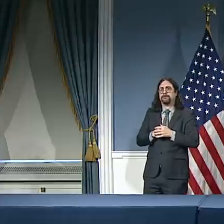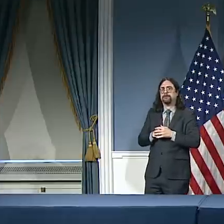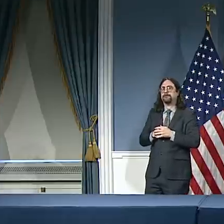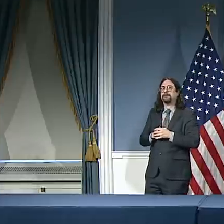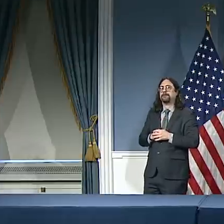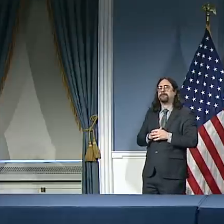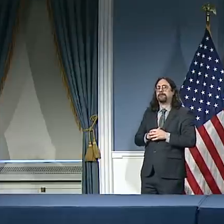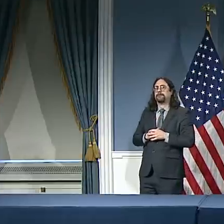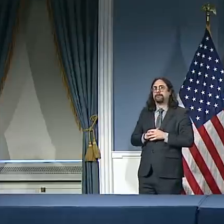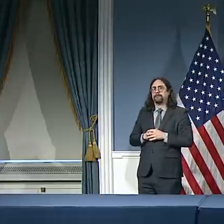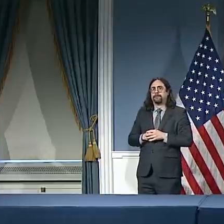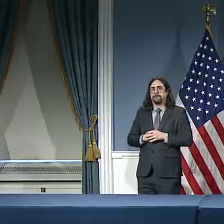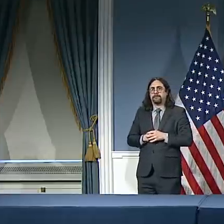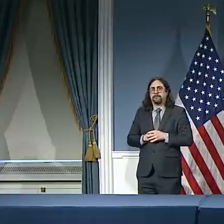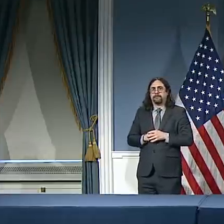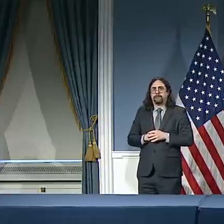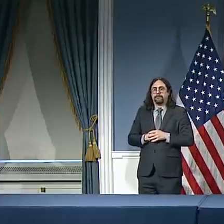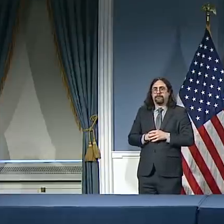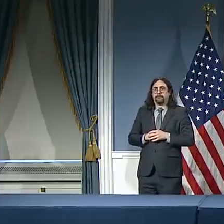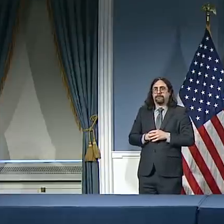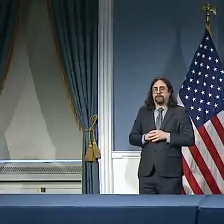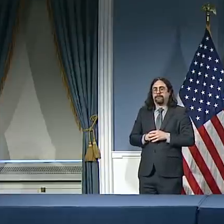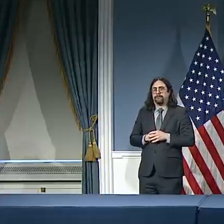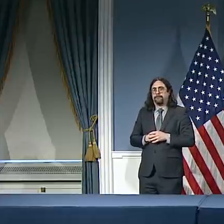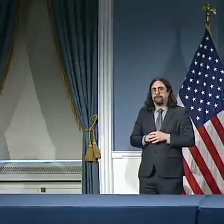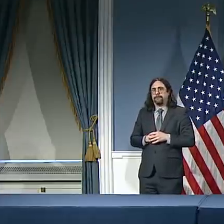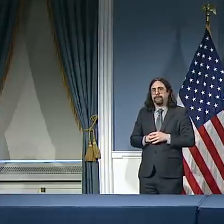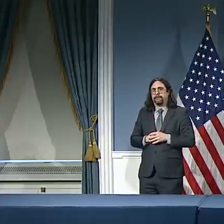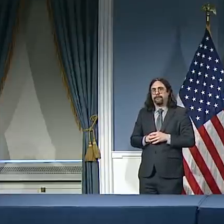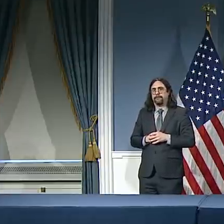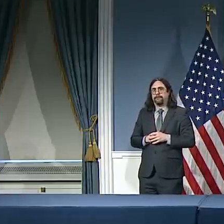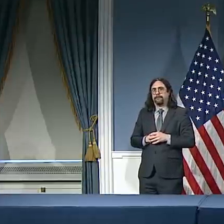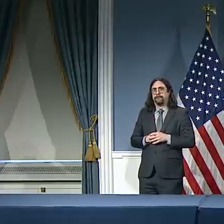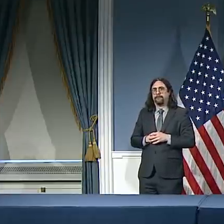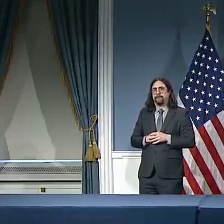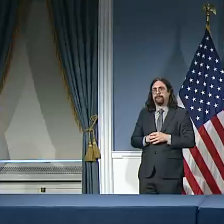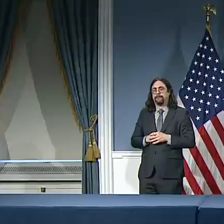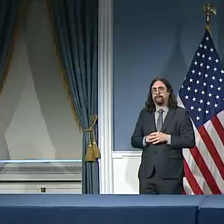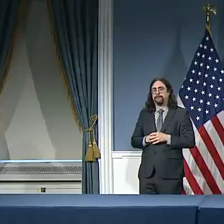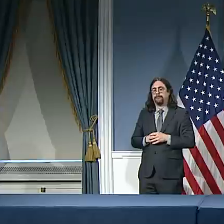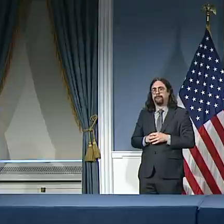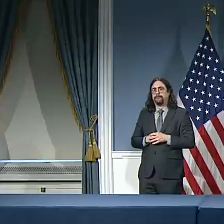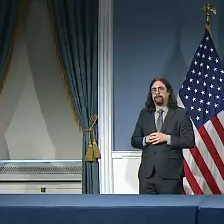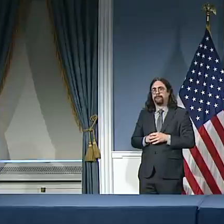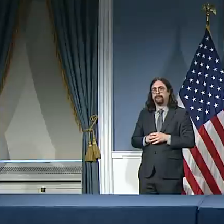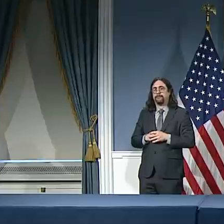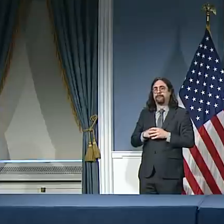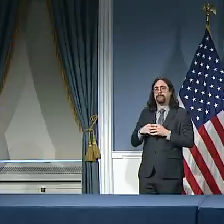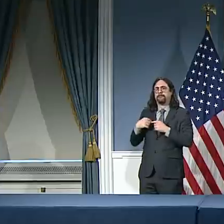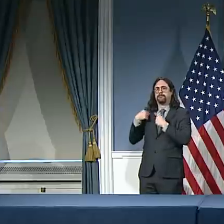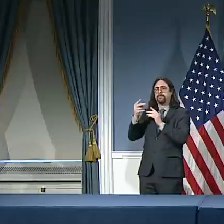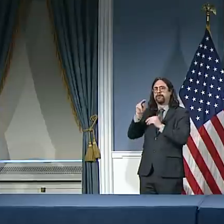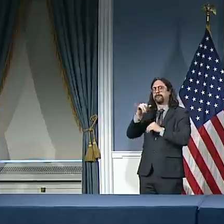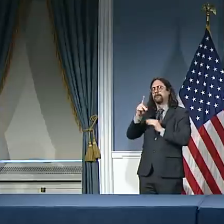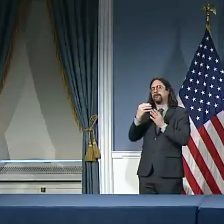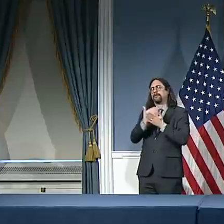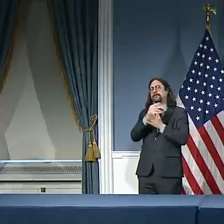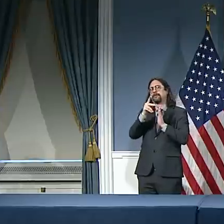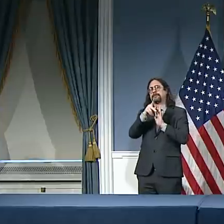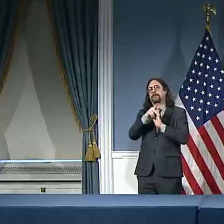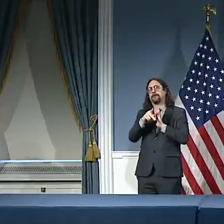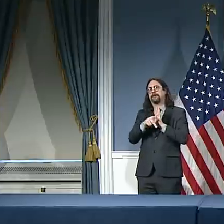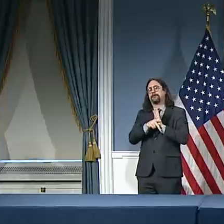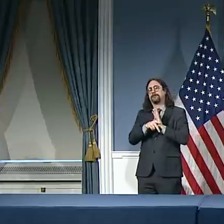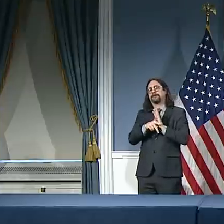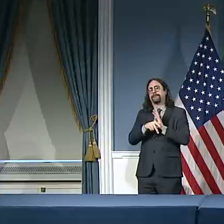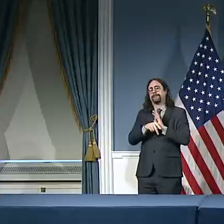shifted its policy in terms of dealing with certain types of arrests in New York City. And going back